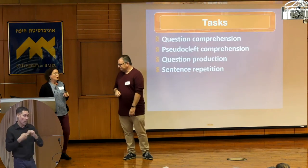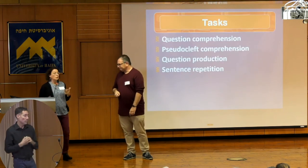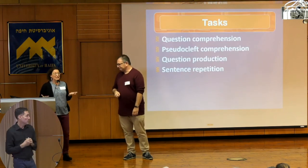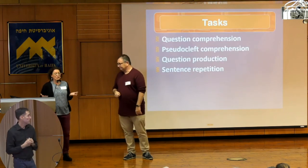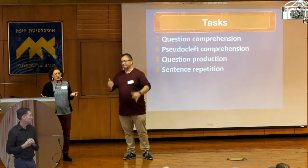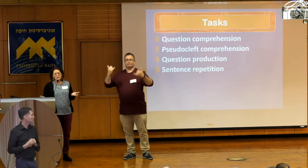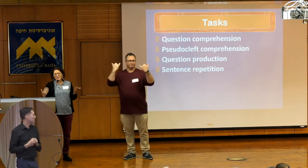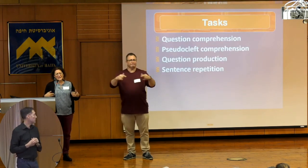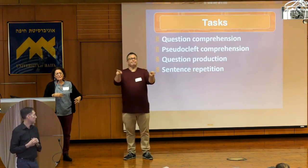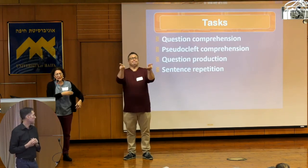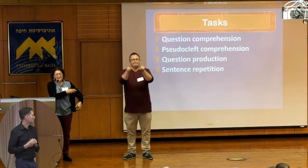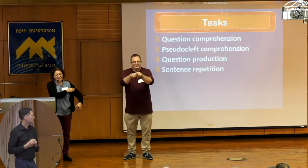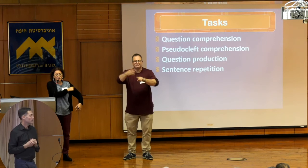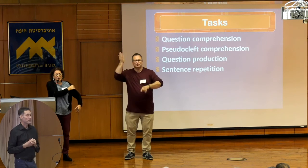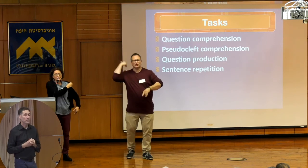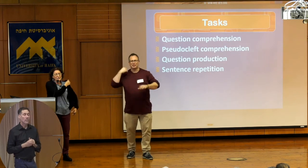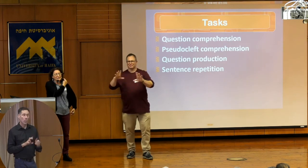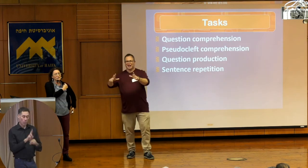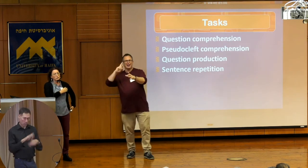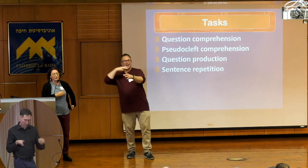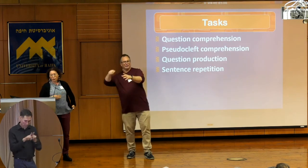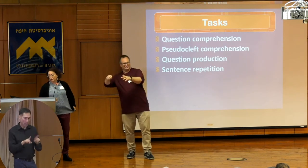What did we use? The same tasks that we presented to you before.